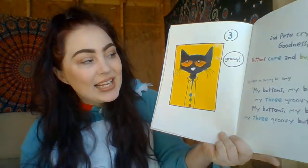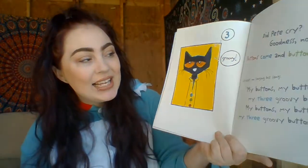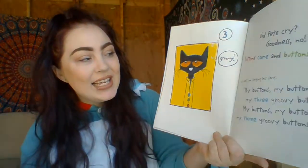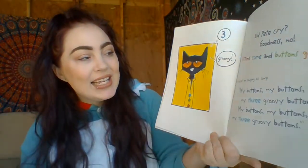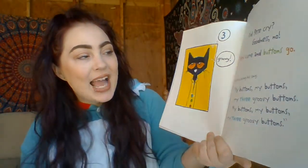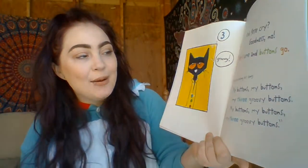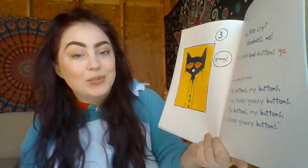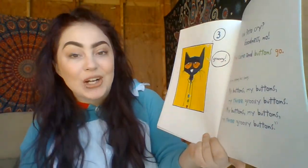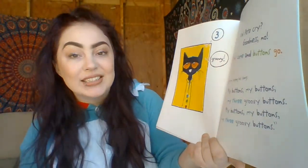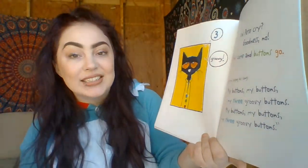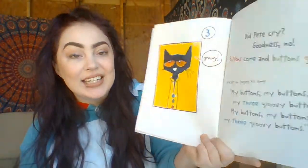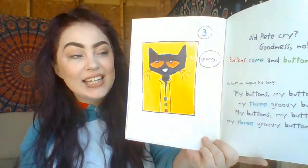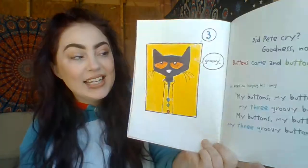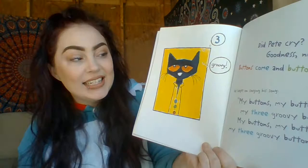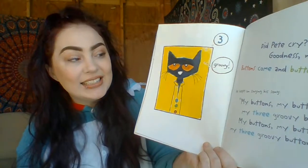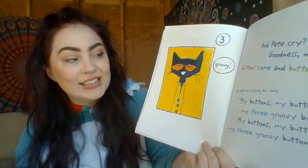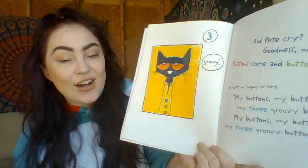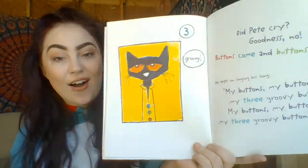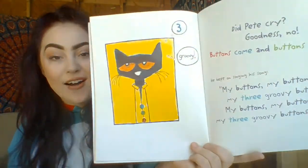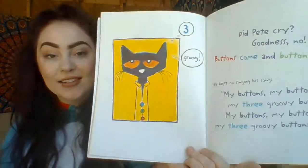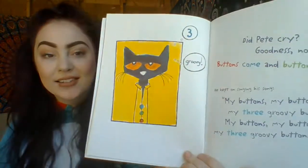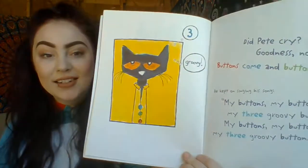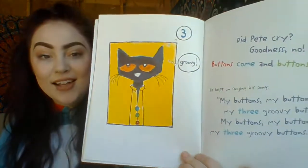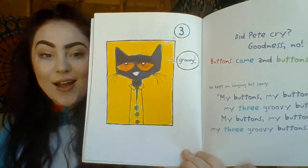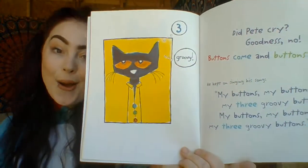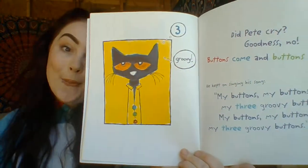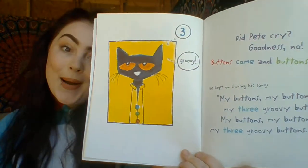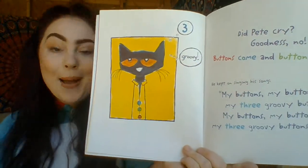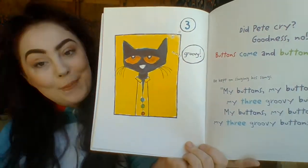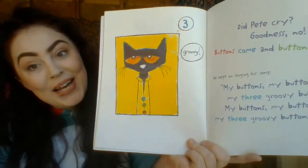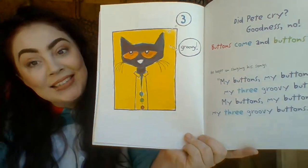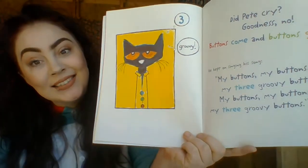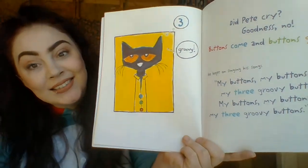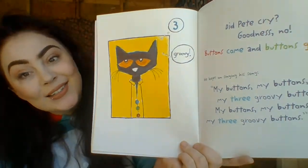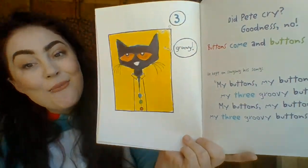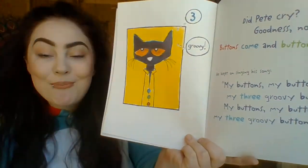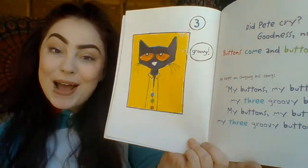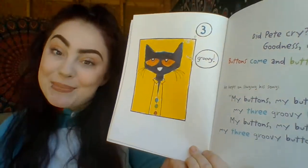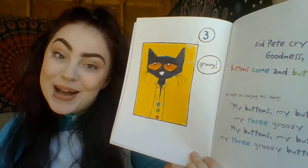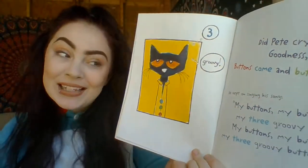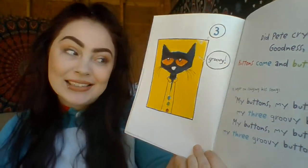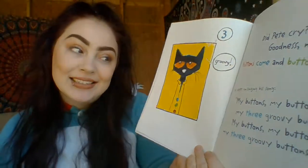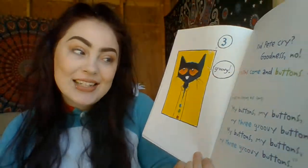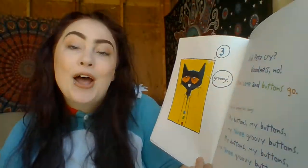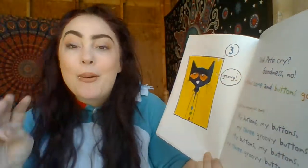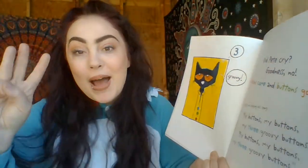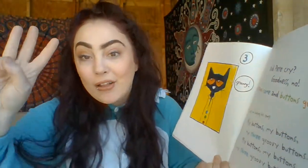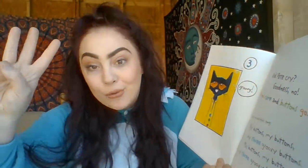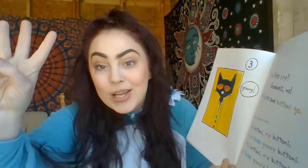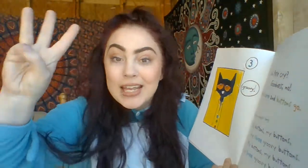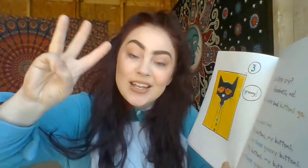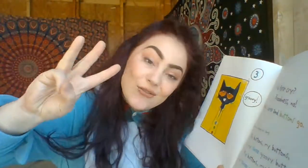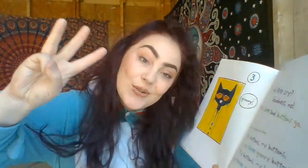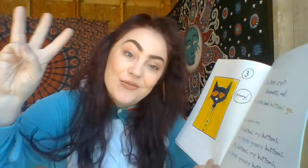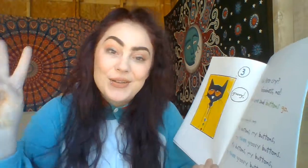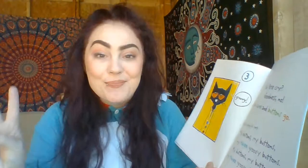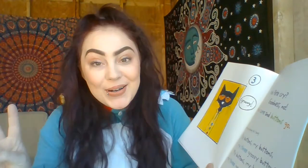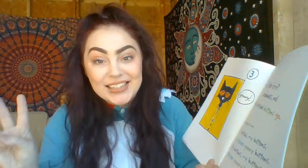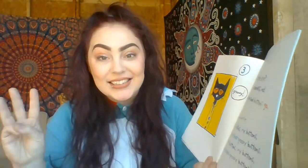He kept on singing his song. My buttons, my buttons, my three groovy buttons.